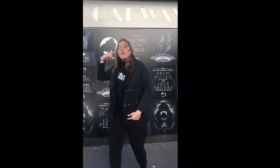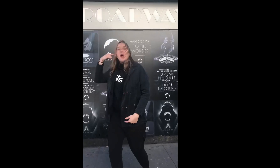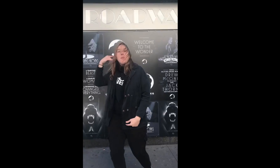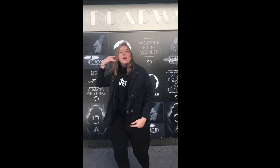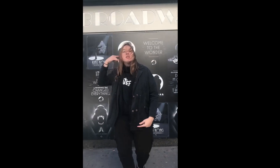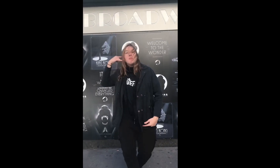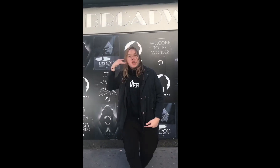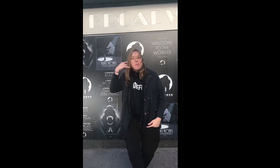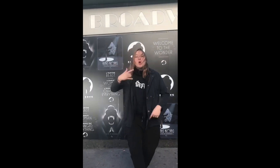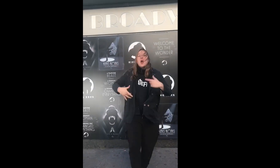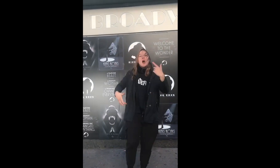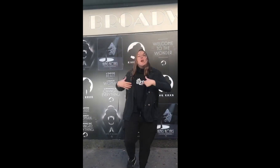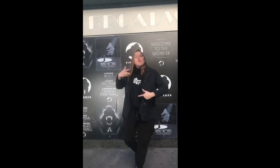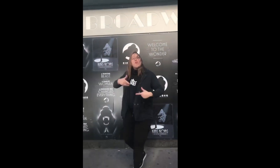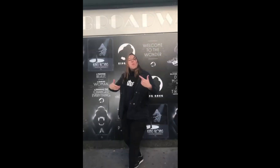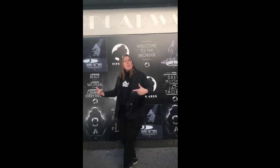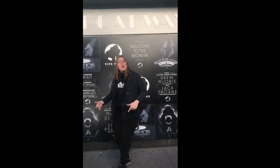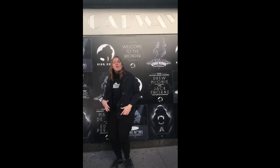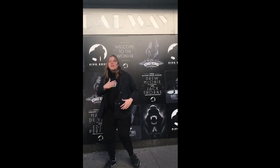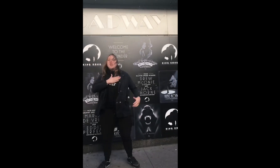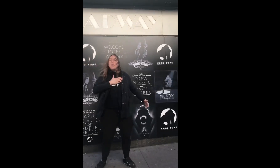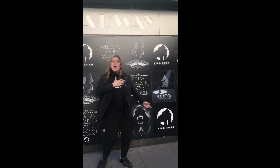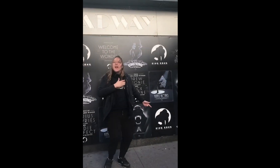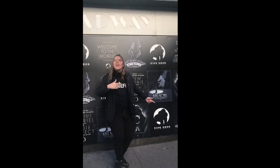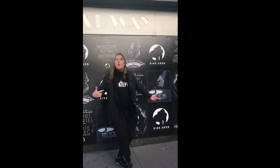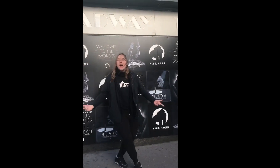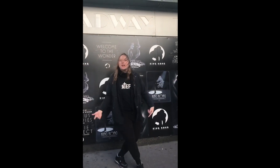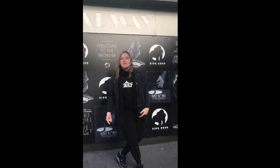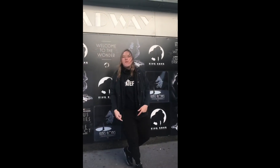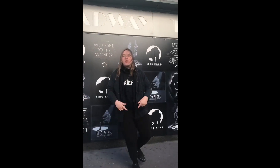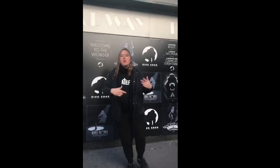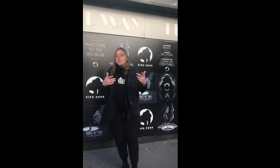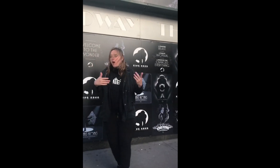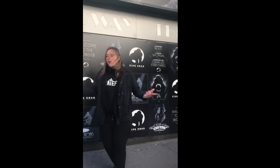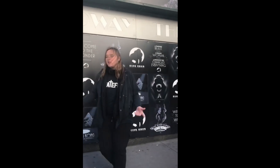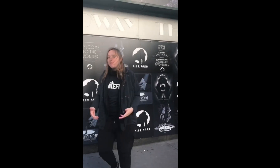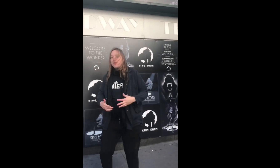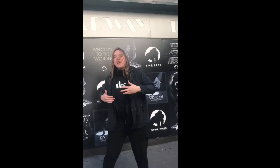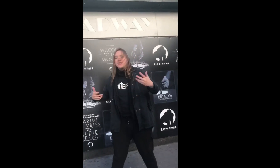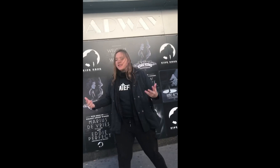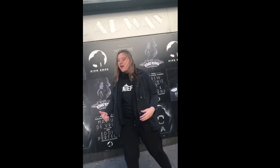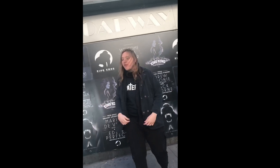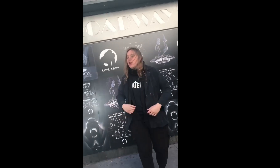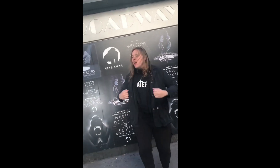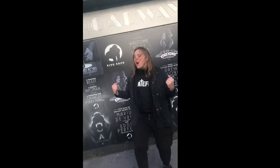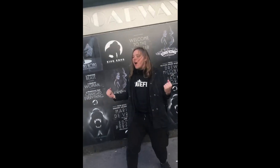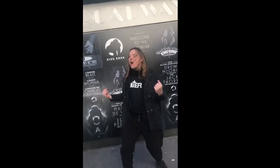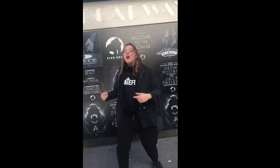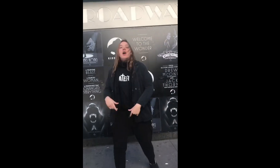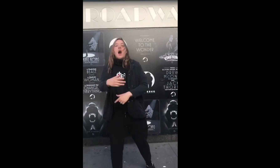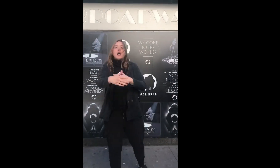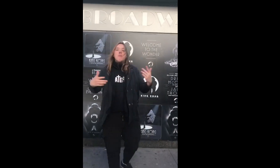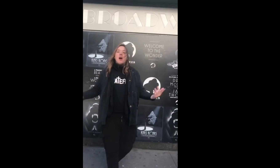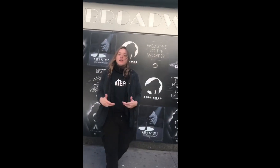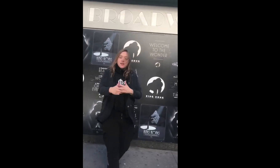You can be, you can be, anything, anything. You can be, you can be, anything, anything.